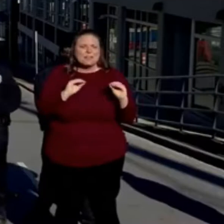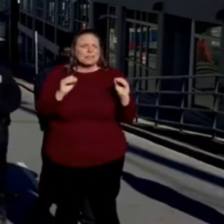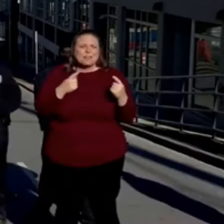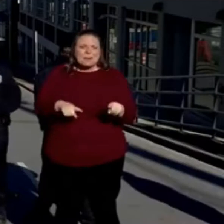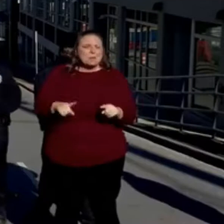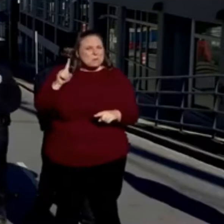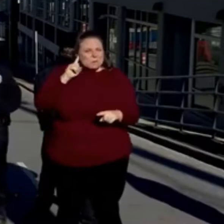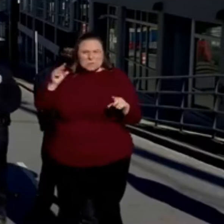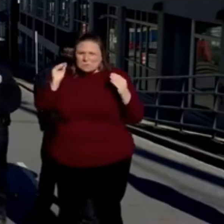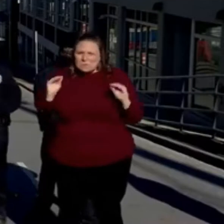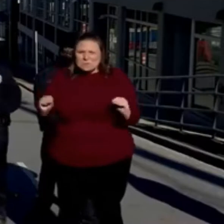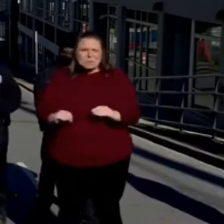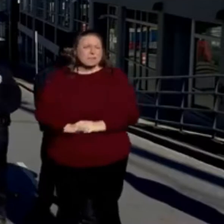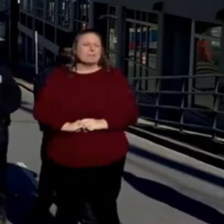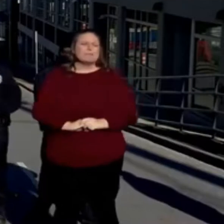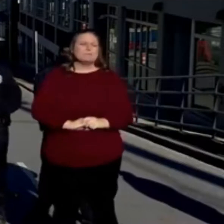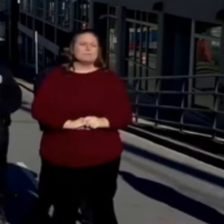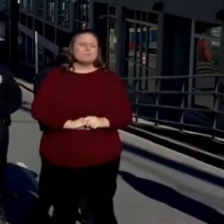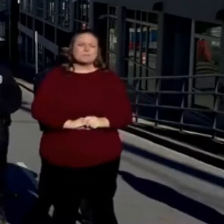couldn't hear anything.